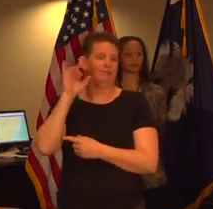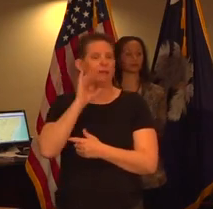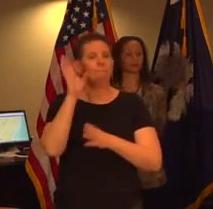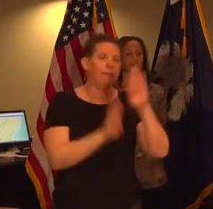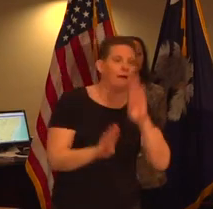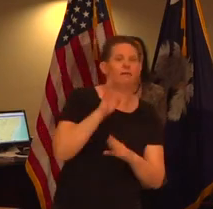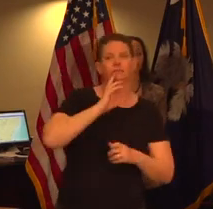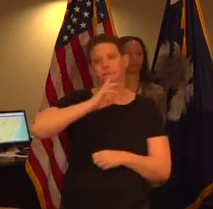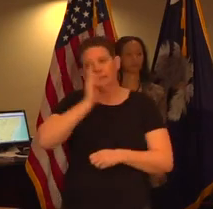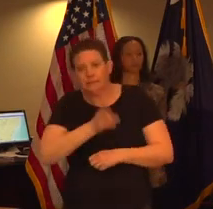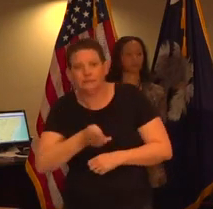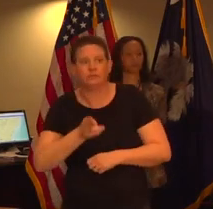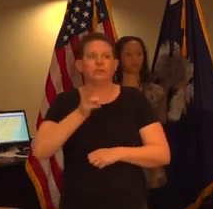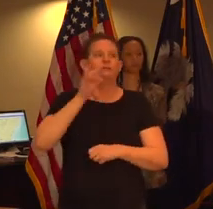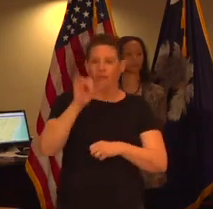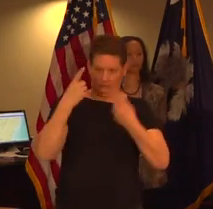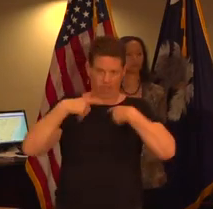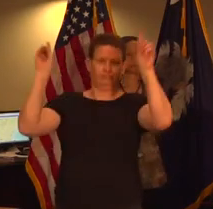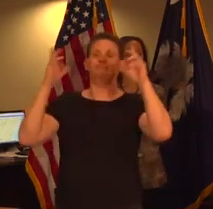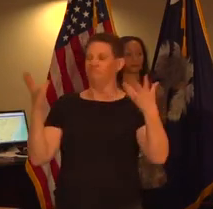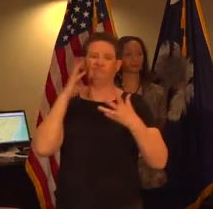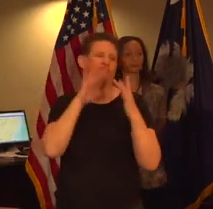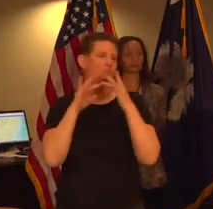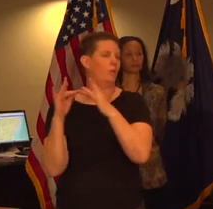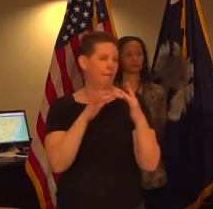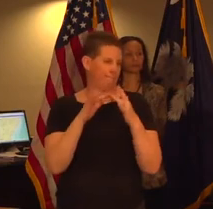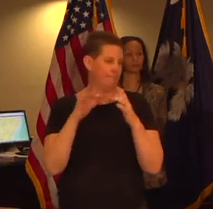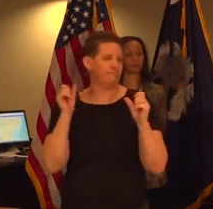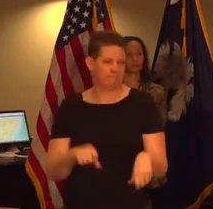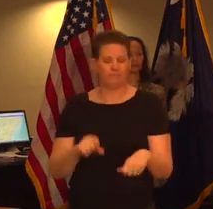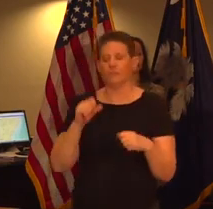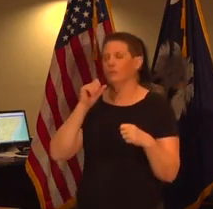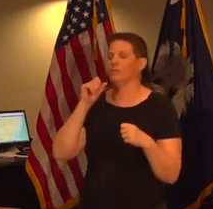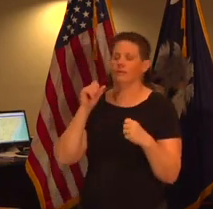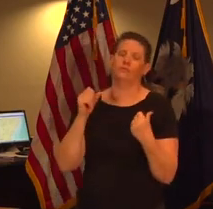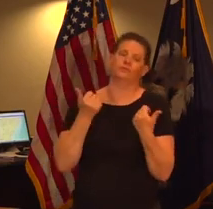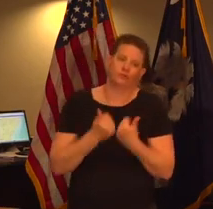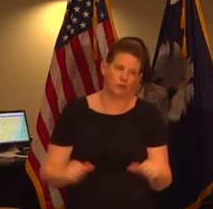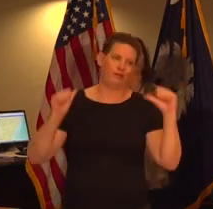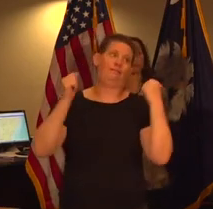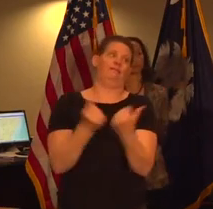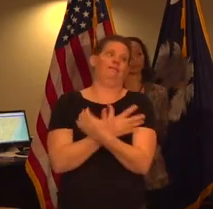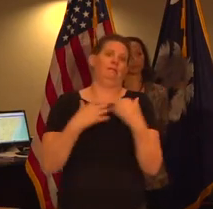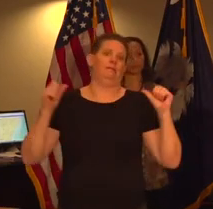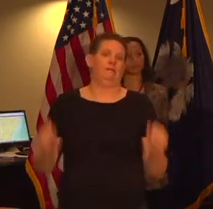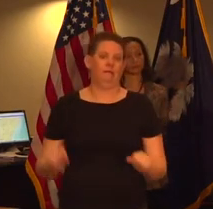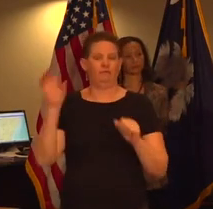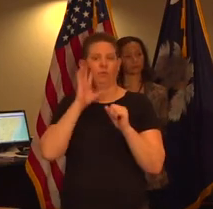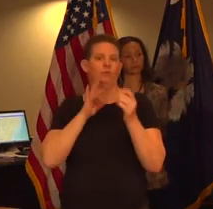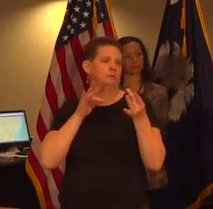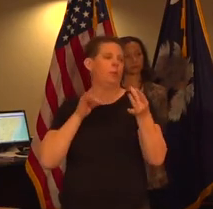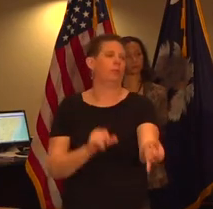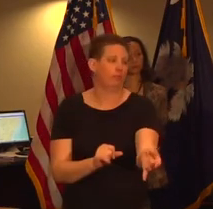so all of those announcements are on our website we're doing everything we possibly can to make this as smooth as